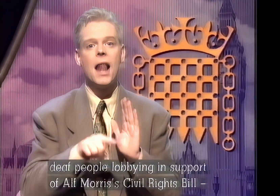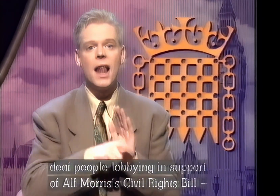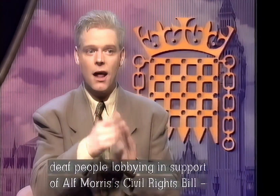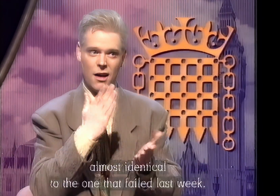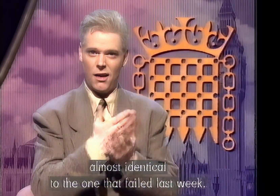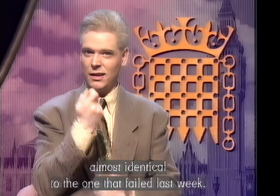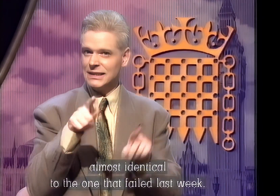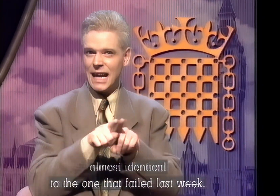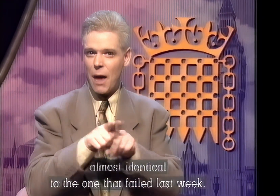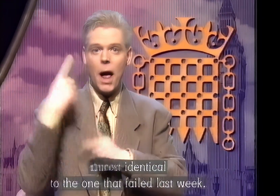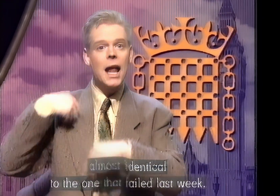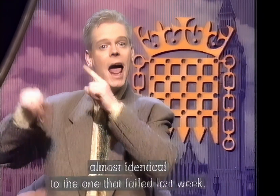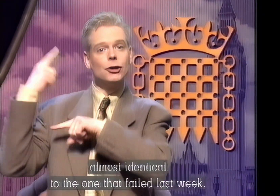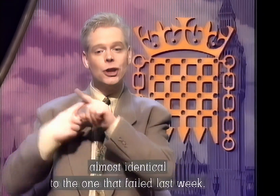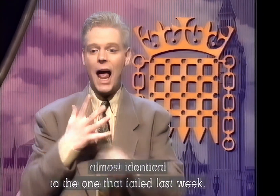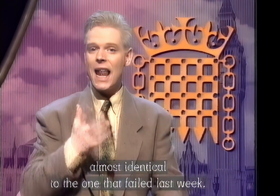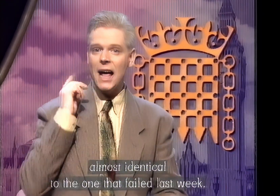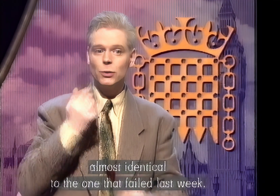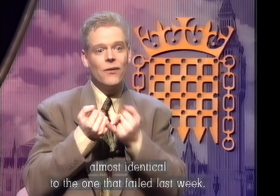Almost identical to the one that failed last week.